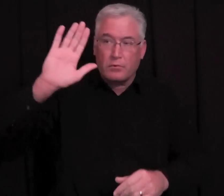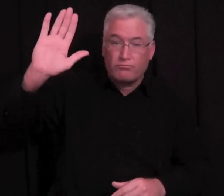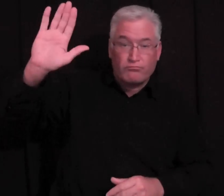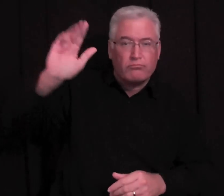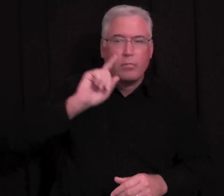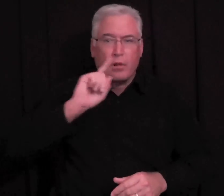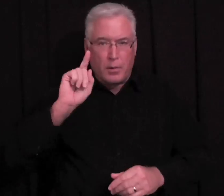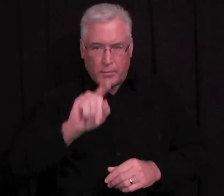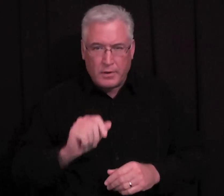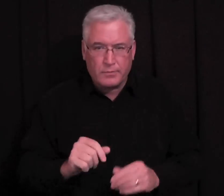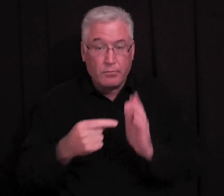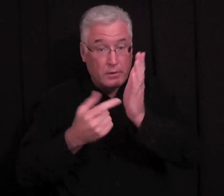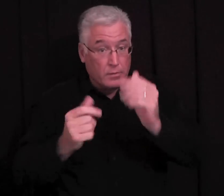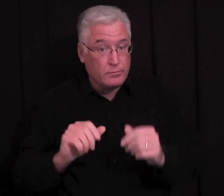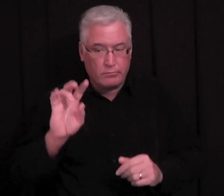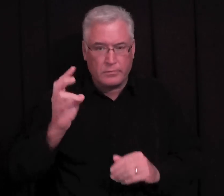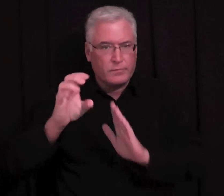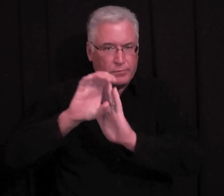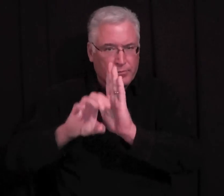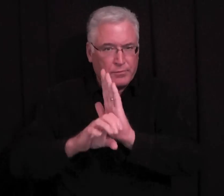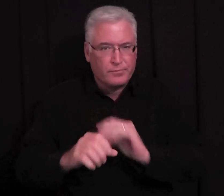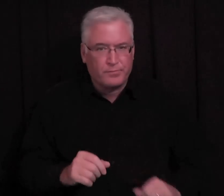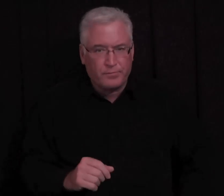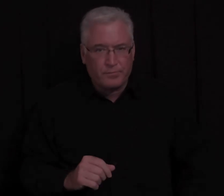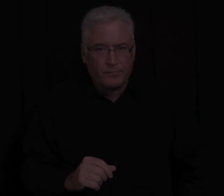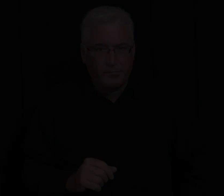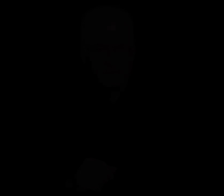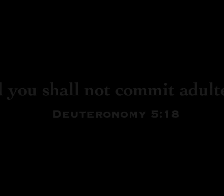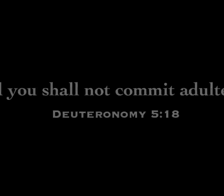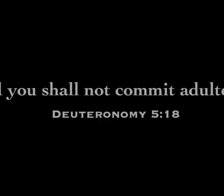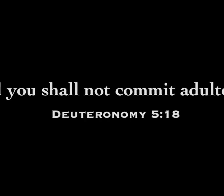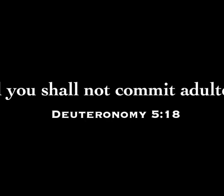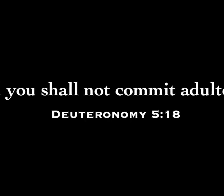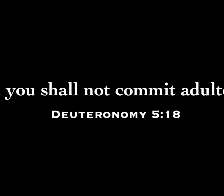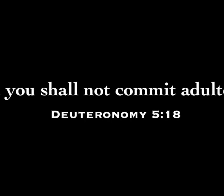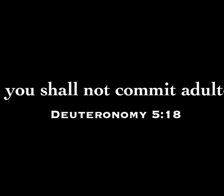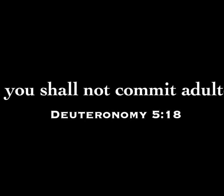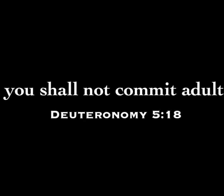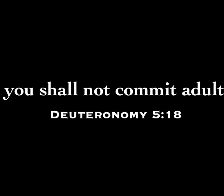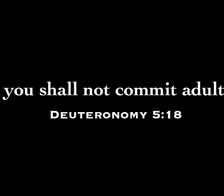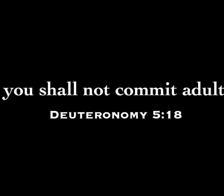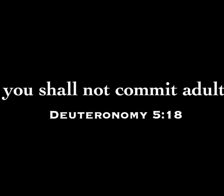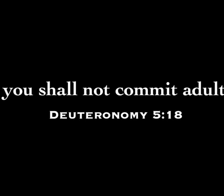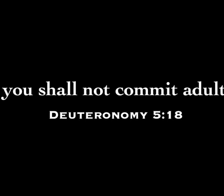what God commands, you know, for example, what's spelled out in the 7th commandment.